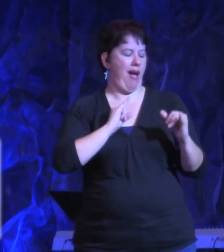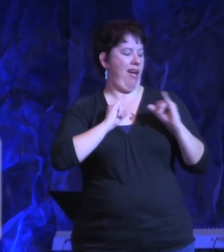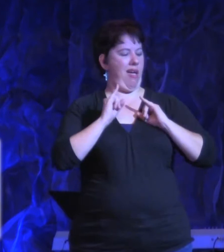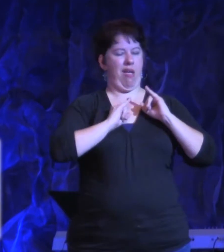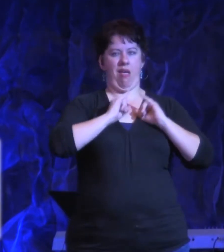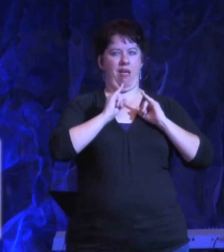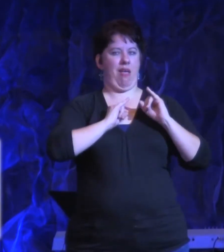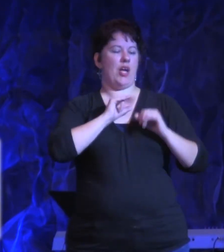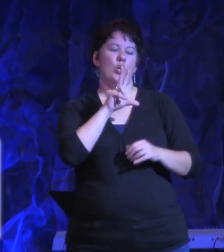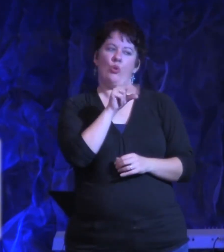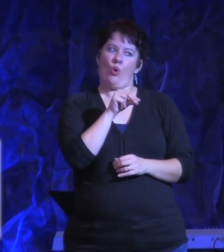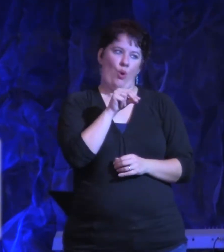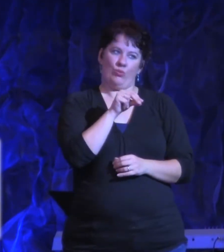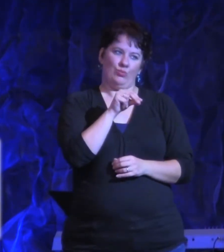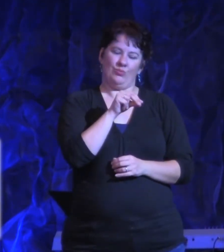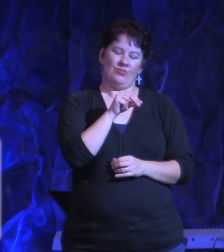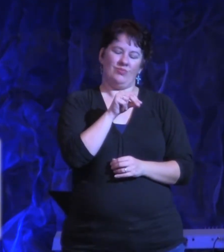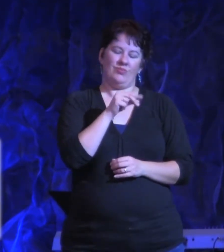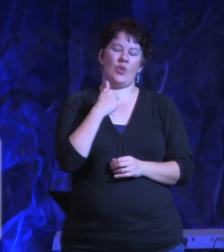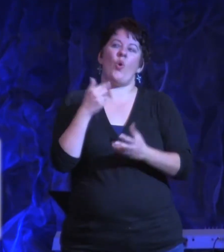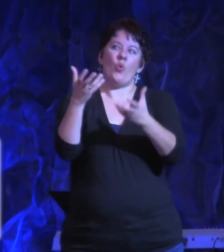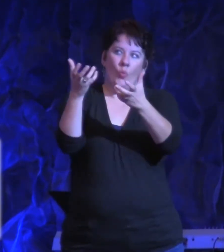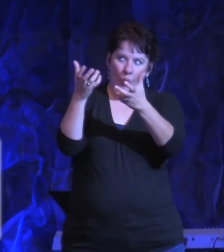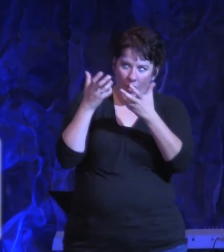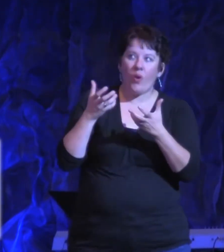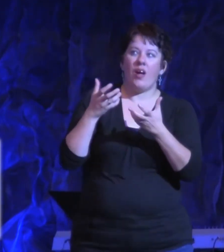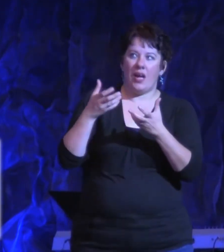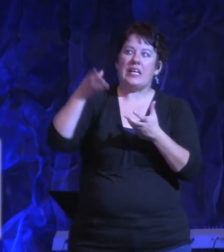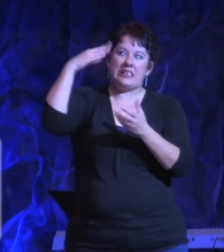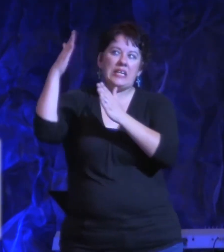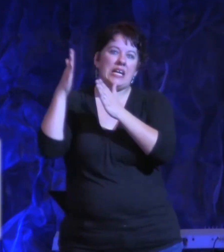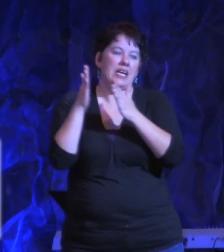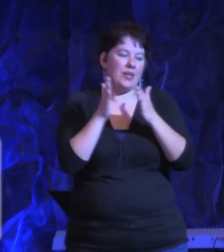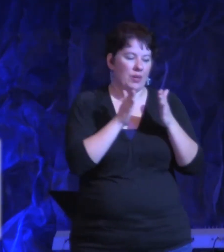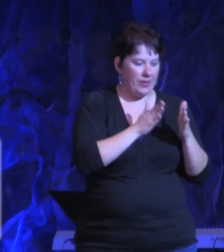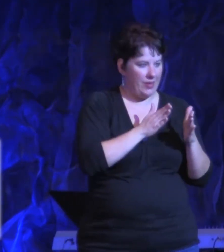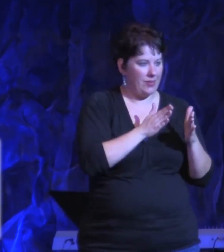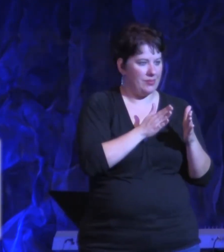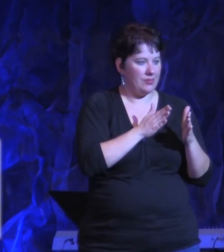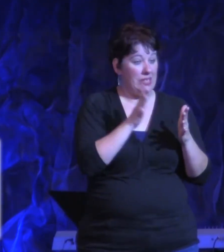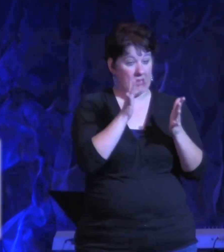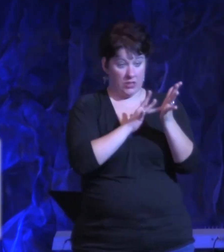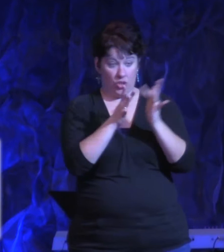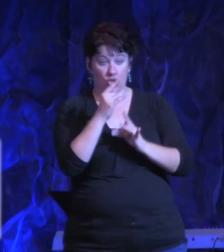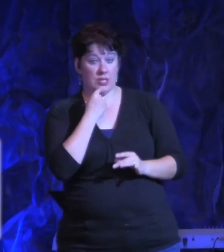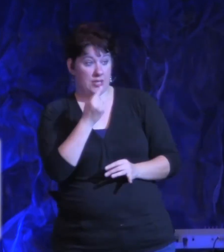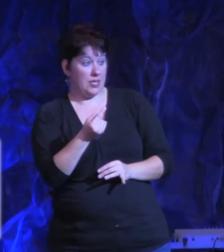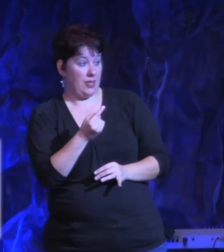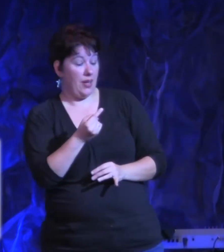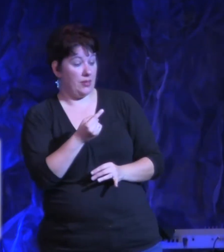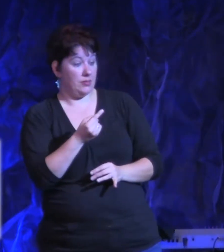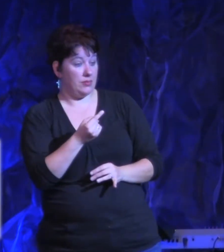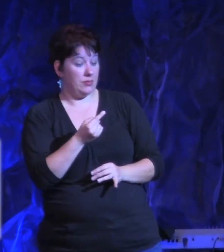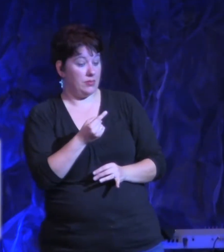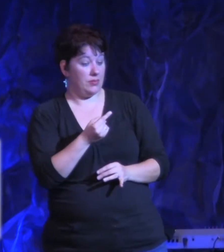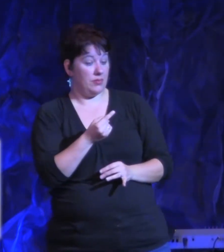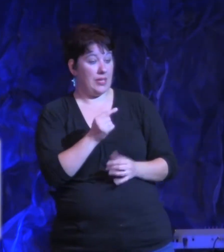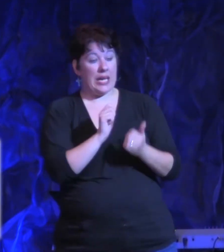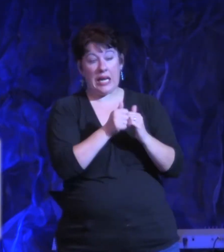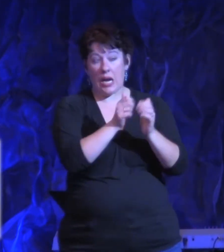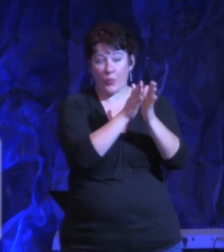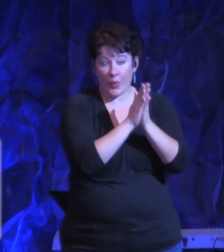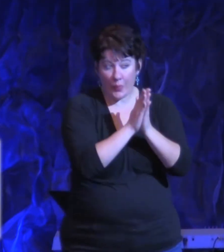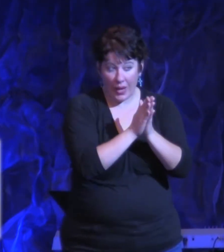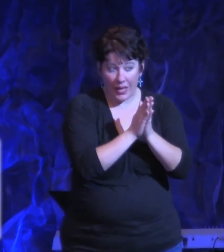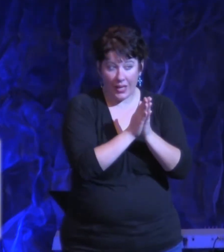self-centered will, but we should desire but will of God. And that's why Jesus said, you should pray this way in